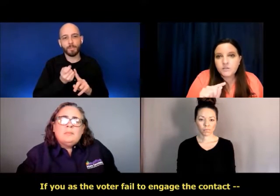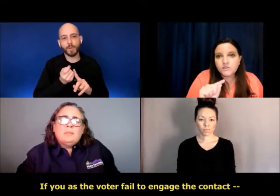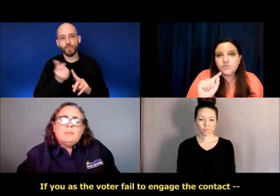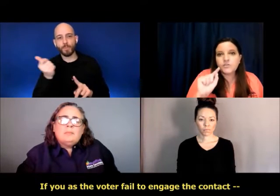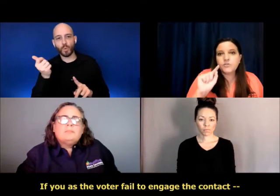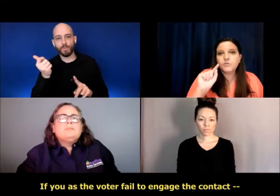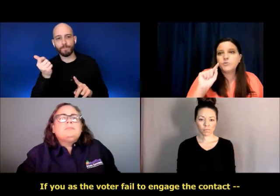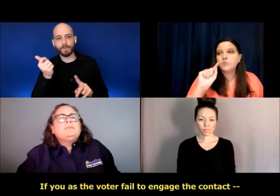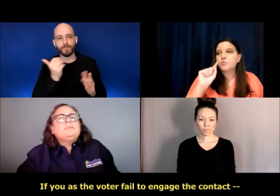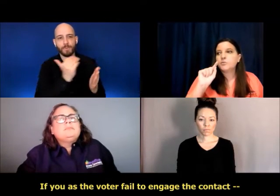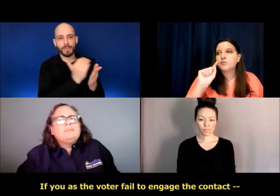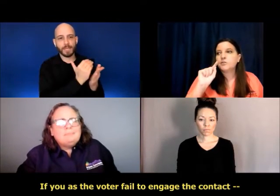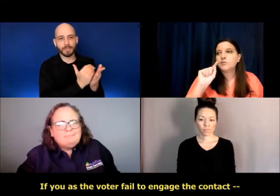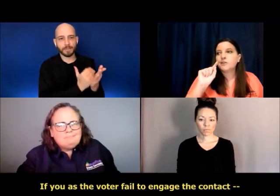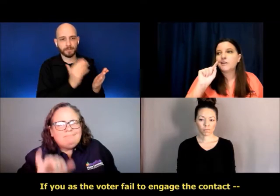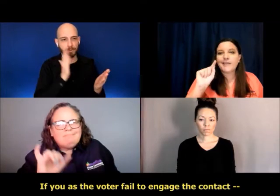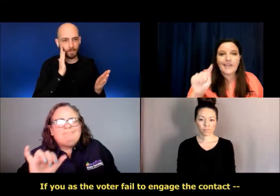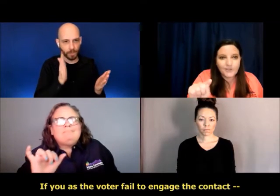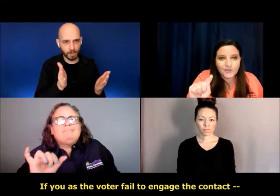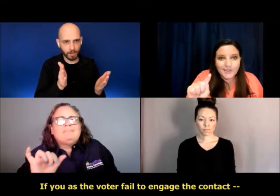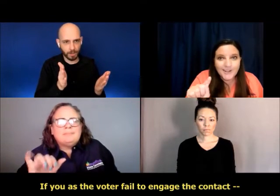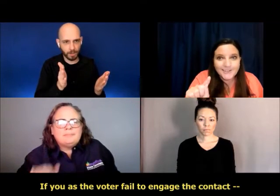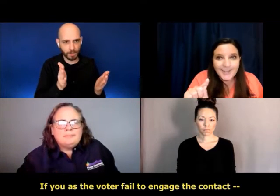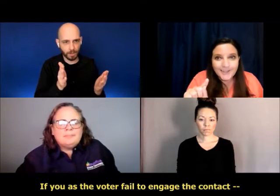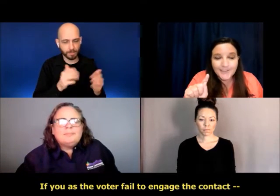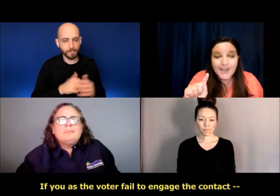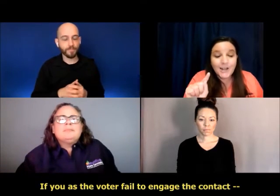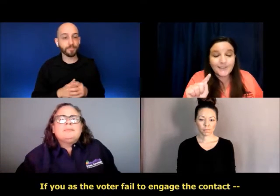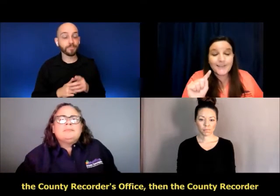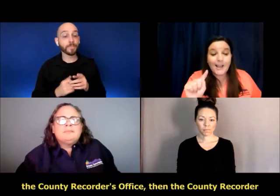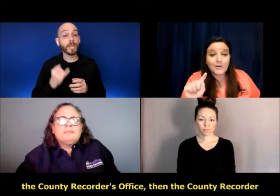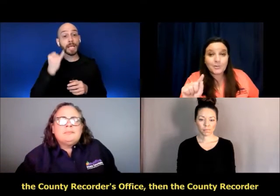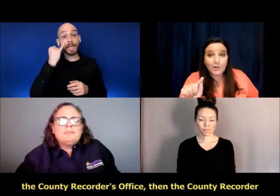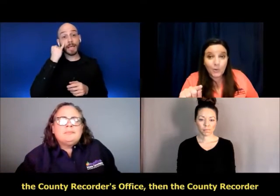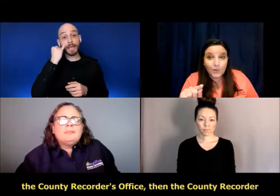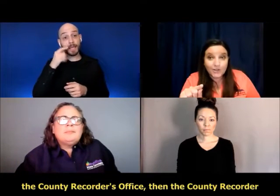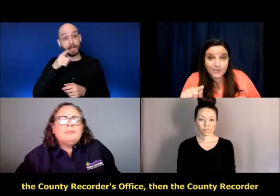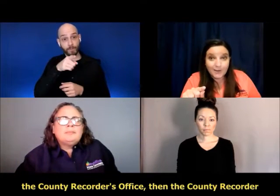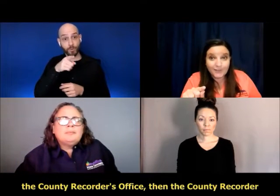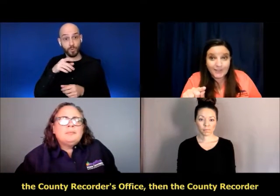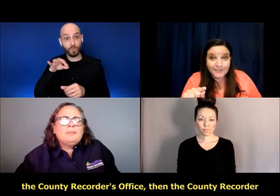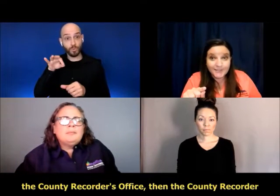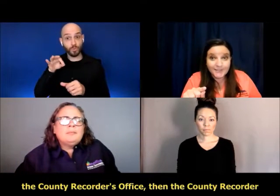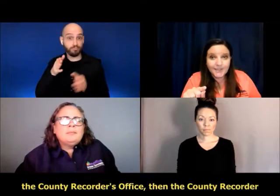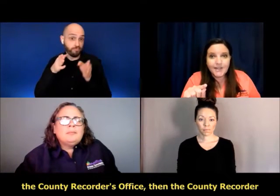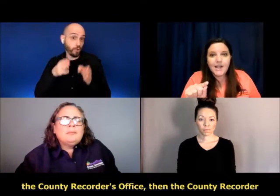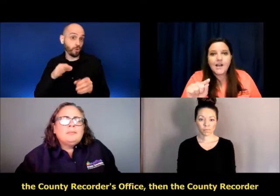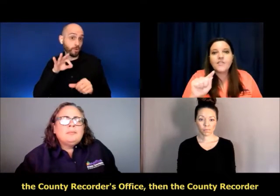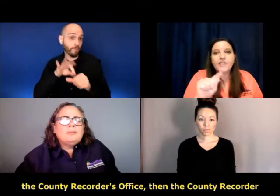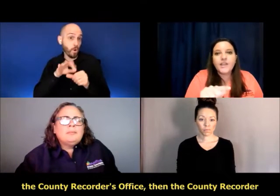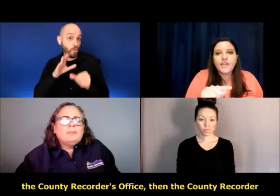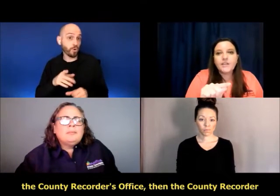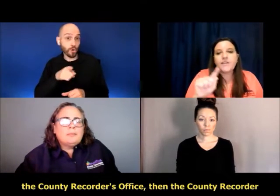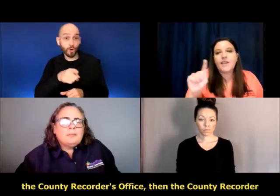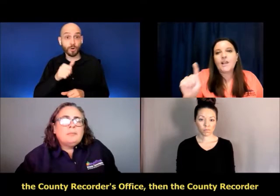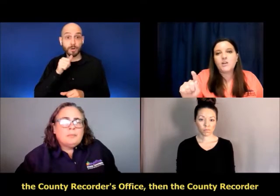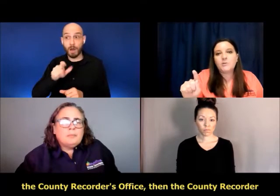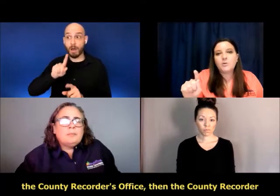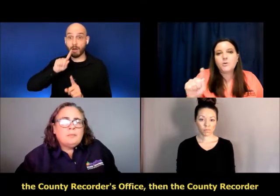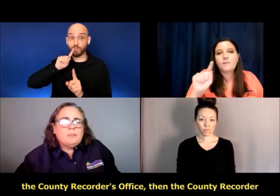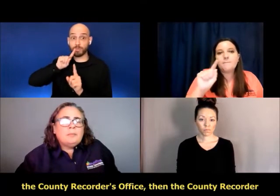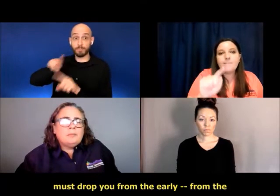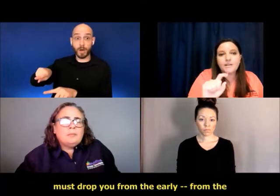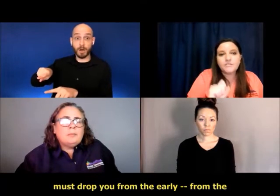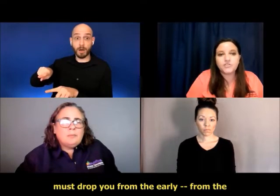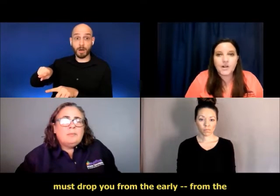bail to engage the contact, the county recorder's office, then the